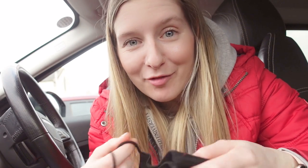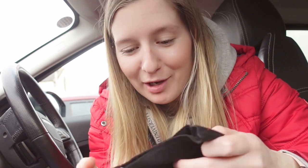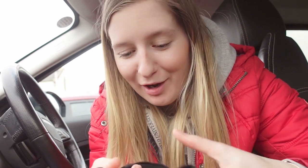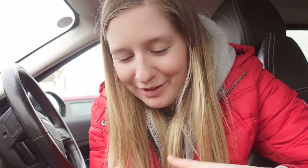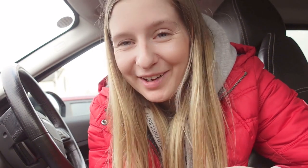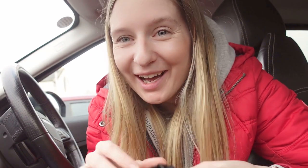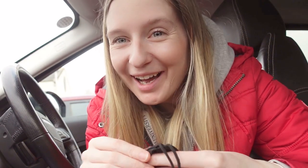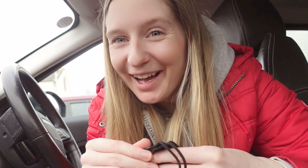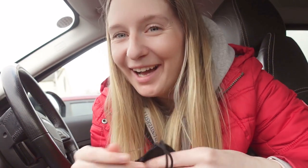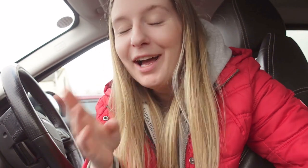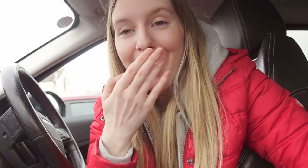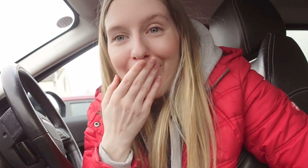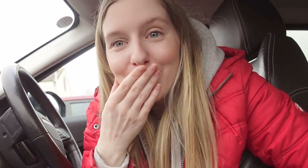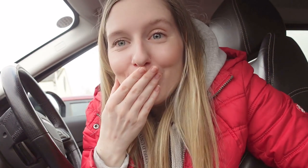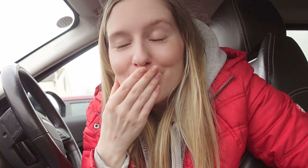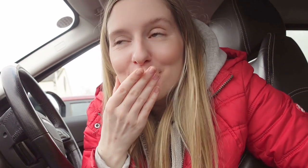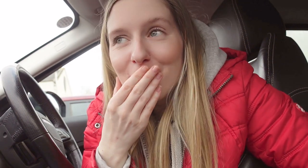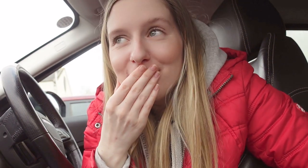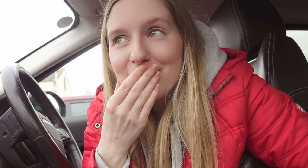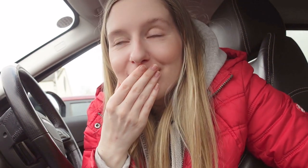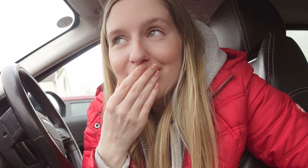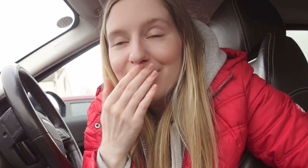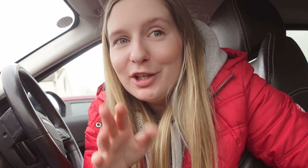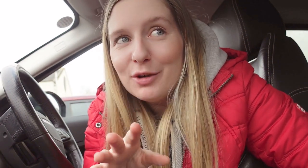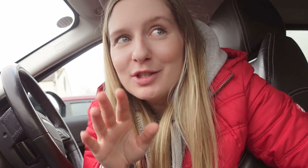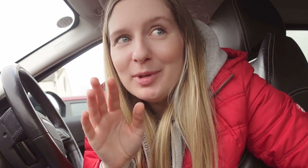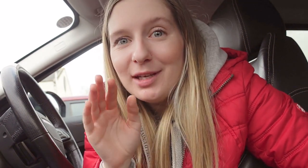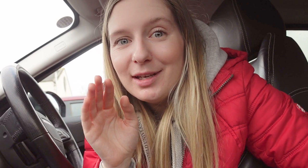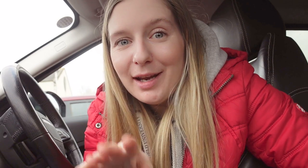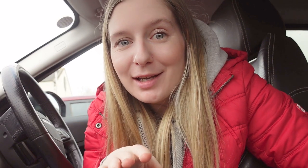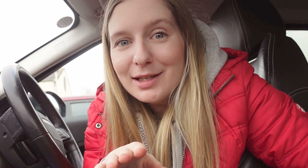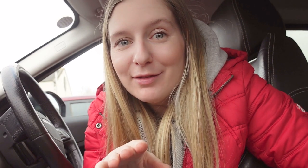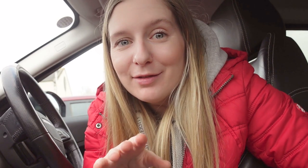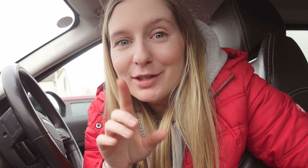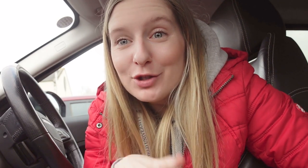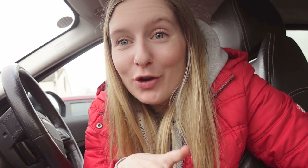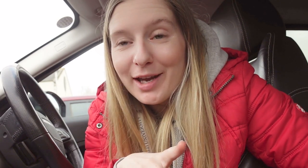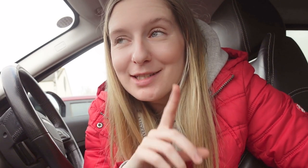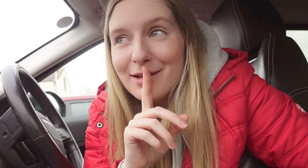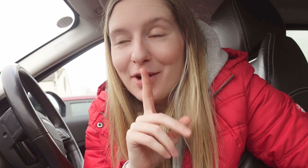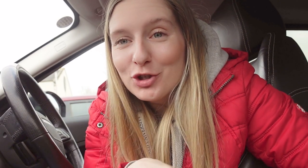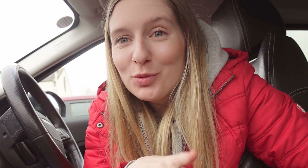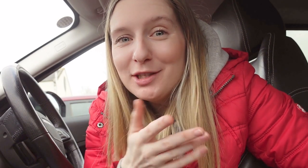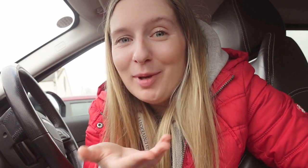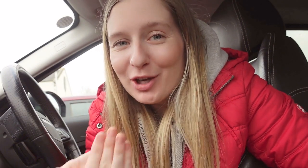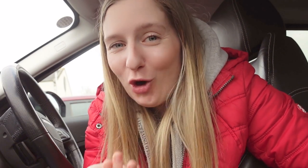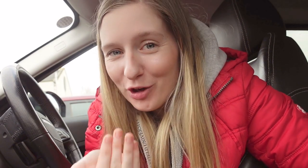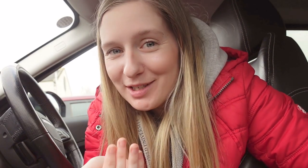of my life I don't also I don't want this video to be negative this is not negative I just want it to be like an honest